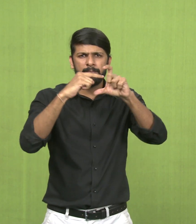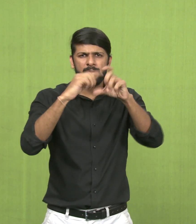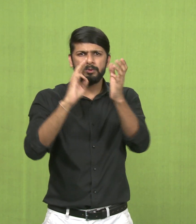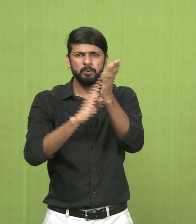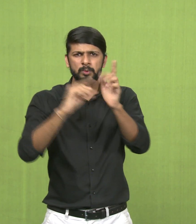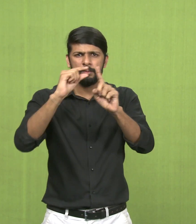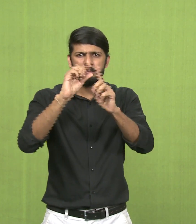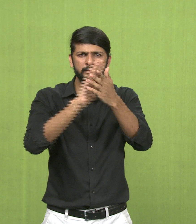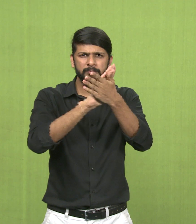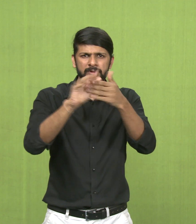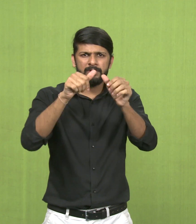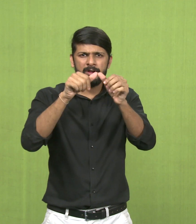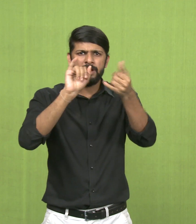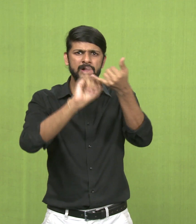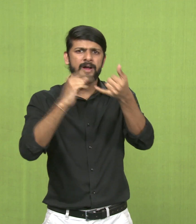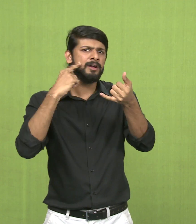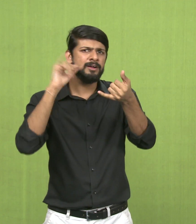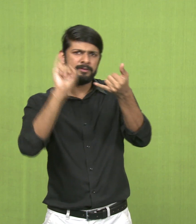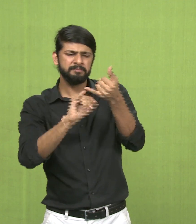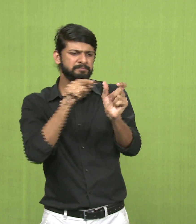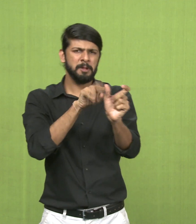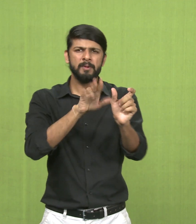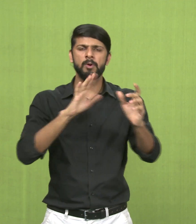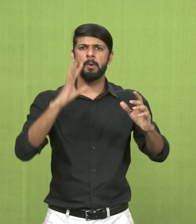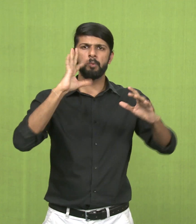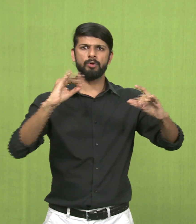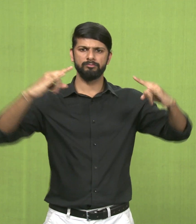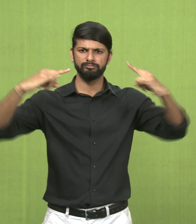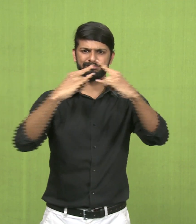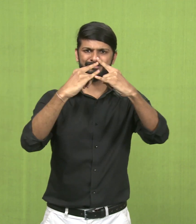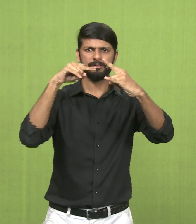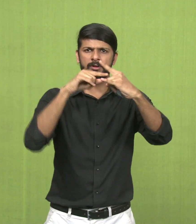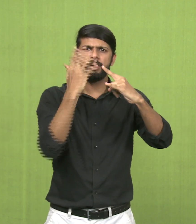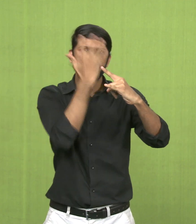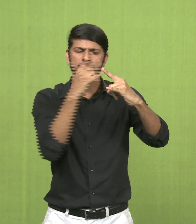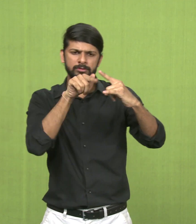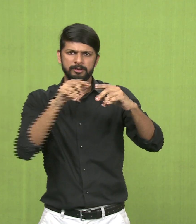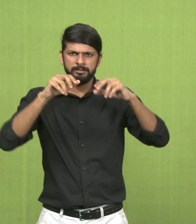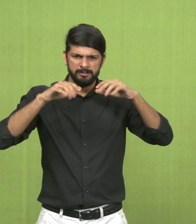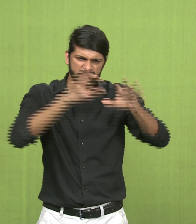Fifth is emphasis. Emphasis is the importance.